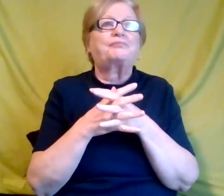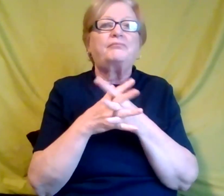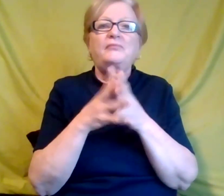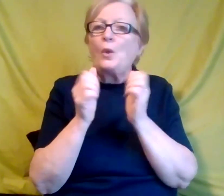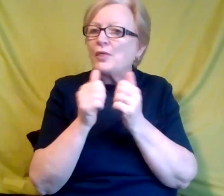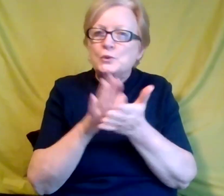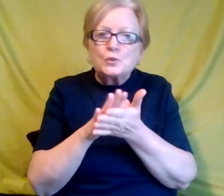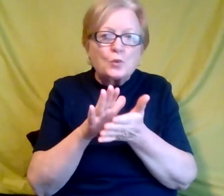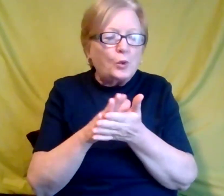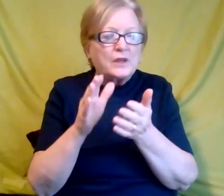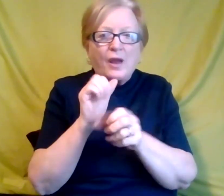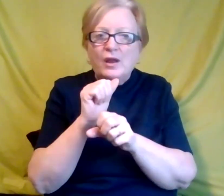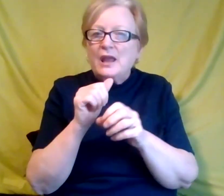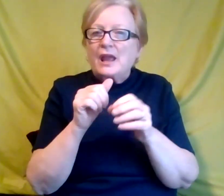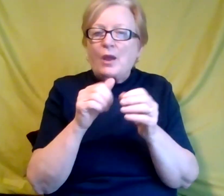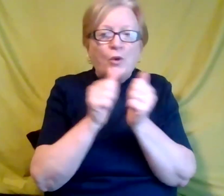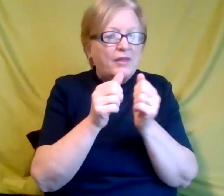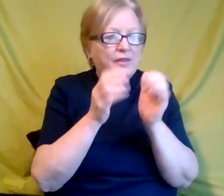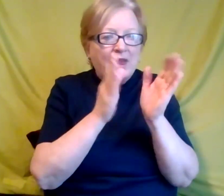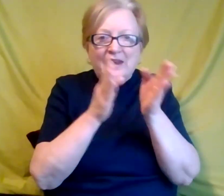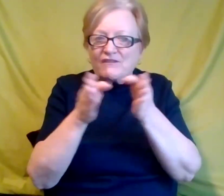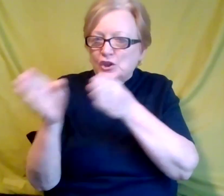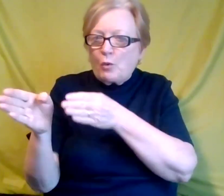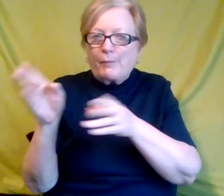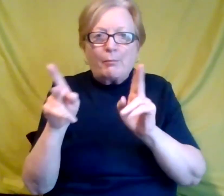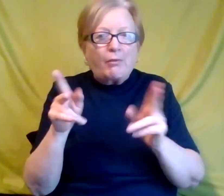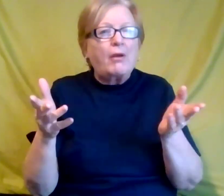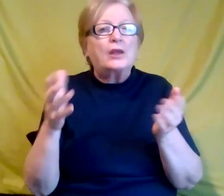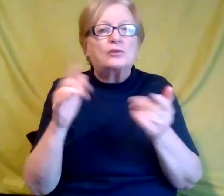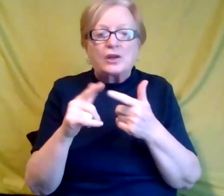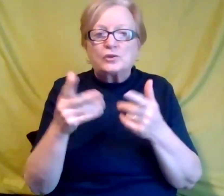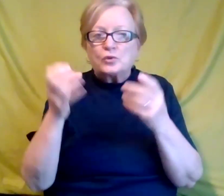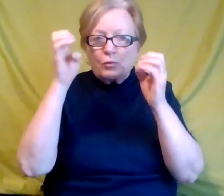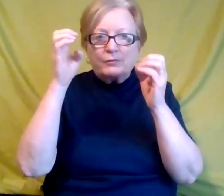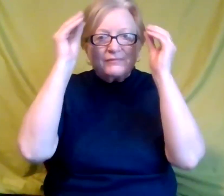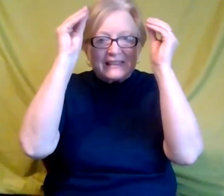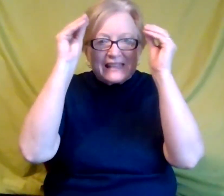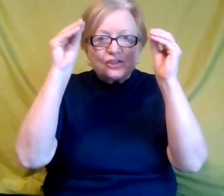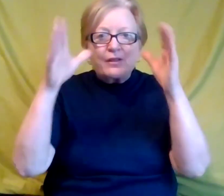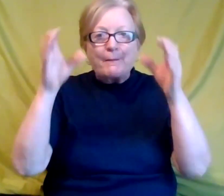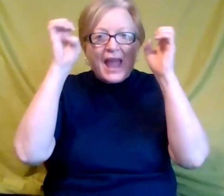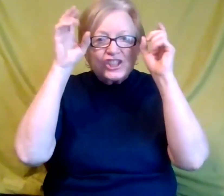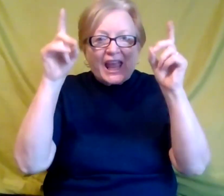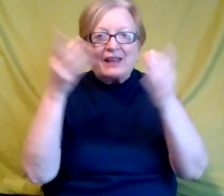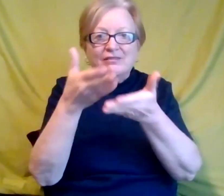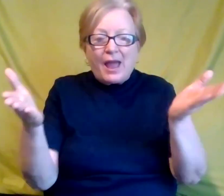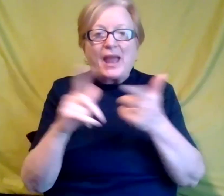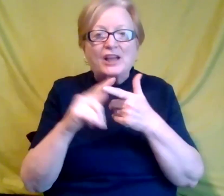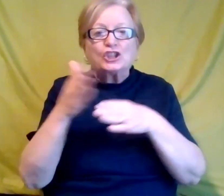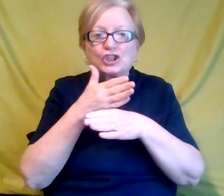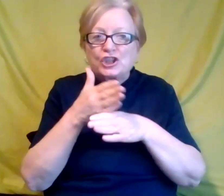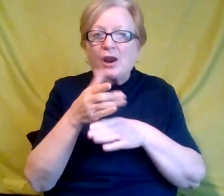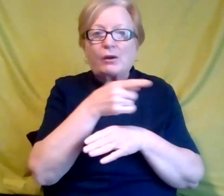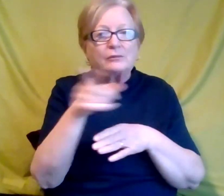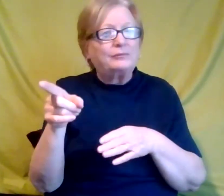and, and just individuals, just trying to, you know, educate them and share with them the importance